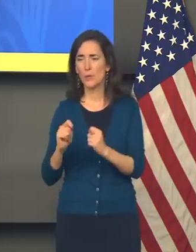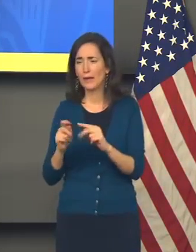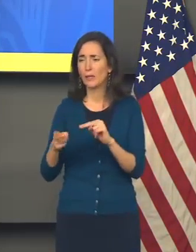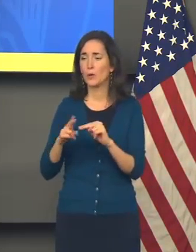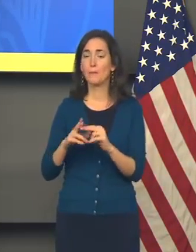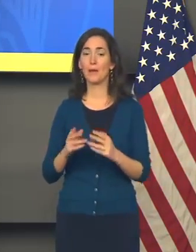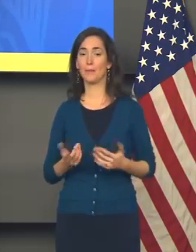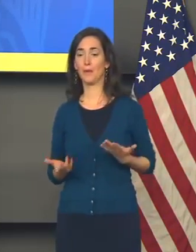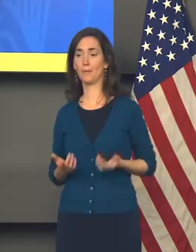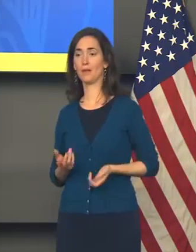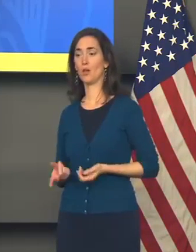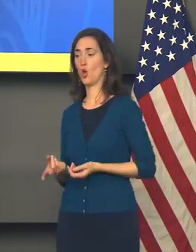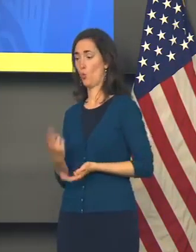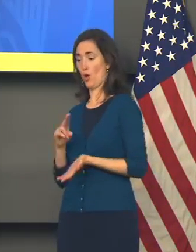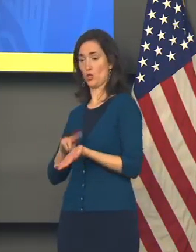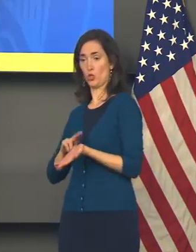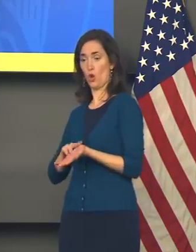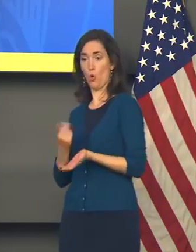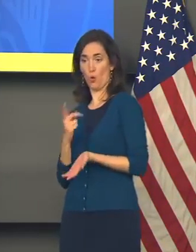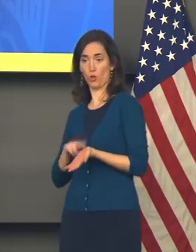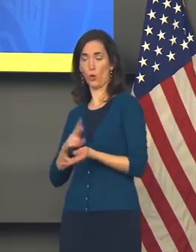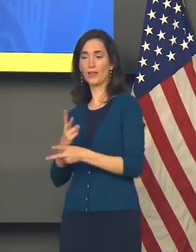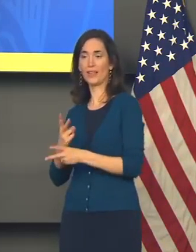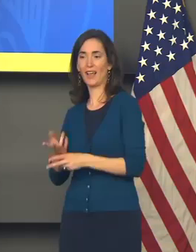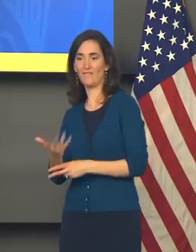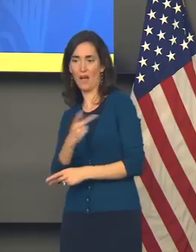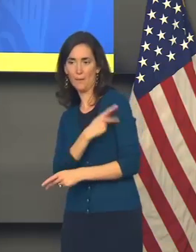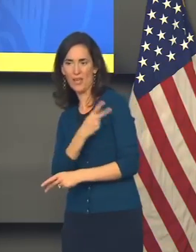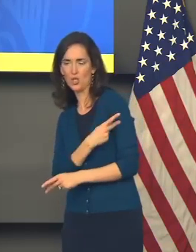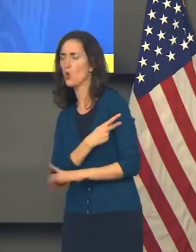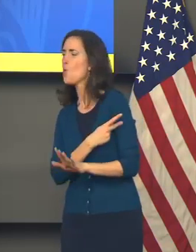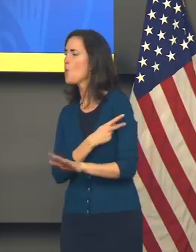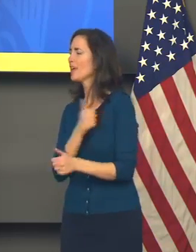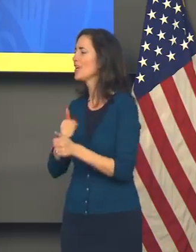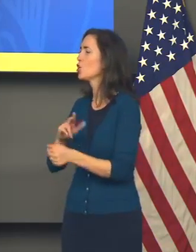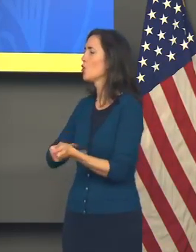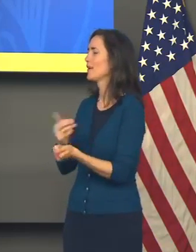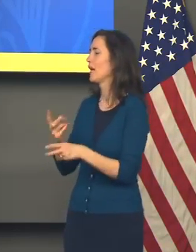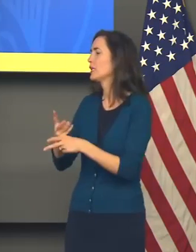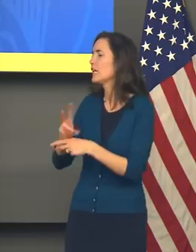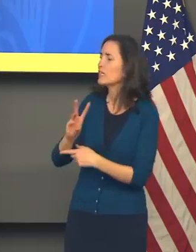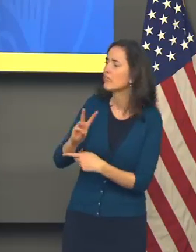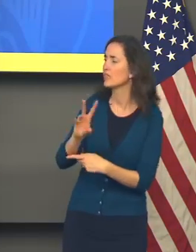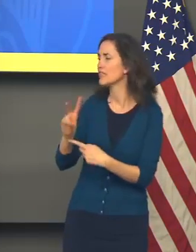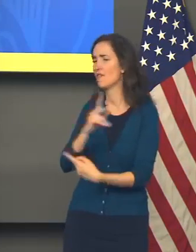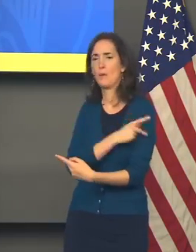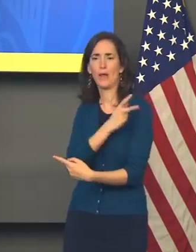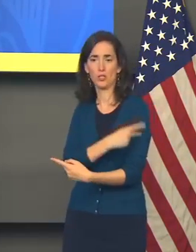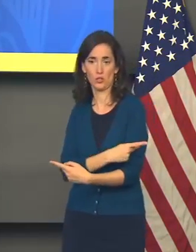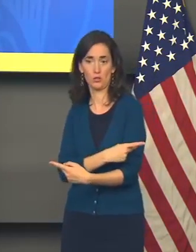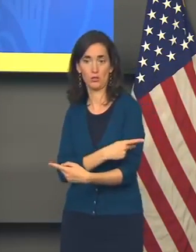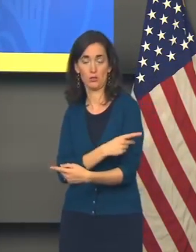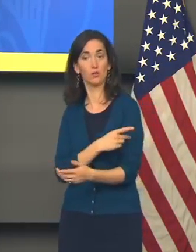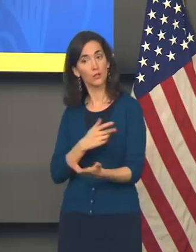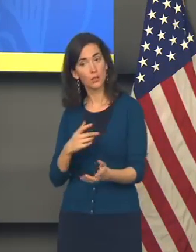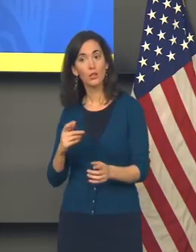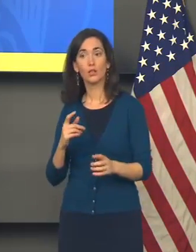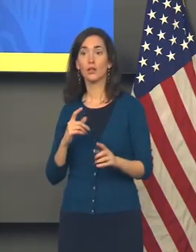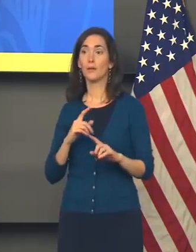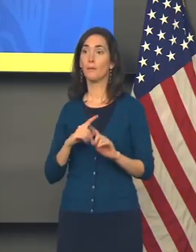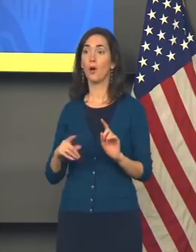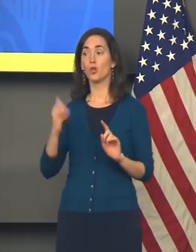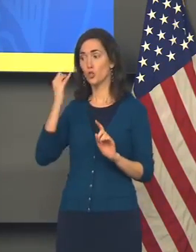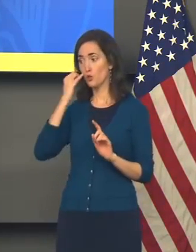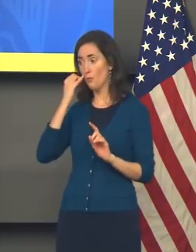one nurse to five patients, to one nurse to six patients, one nurse to seven patients. But those are all choices that have